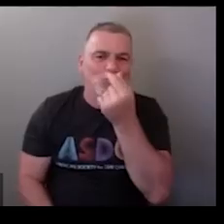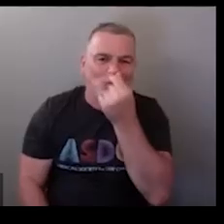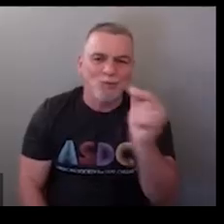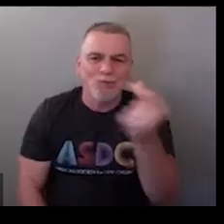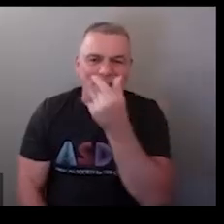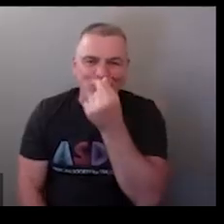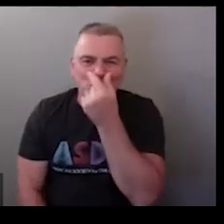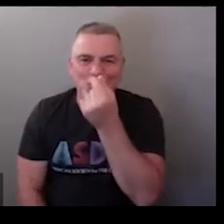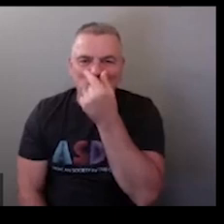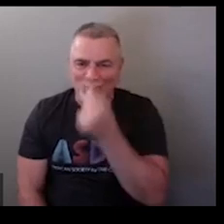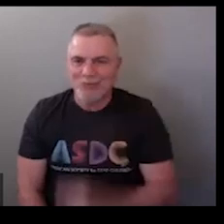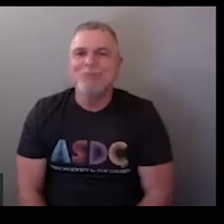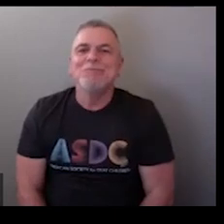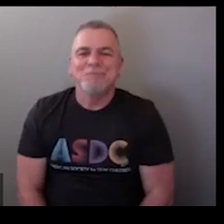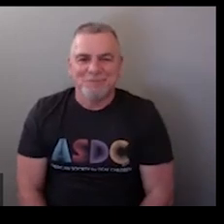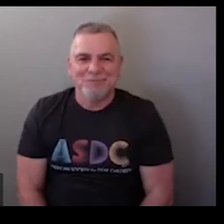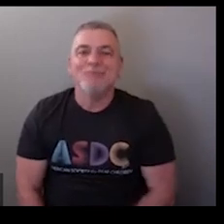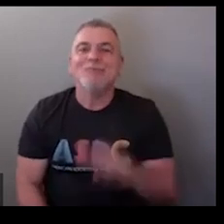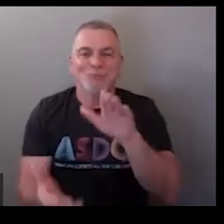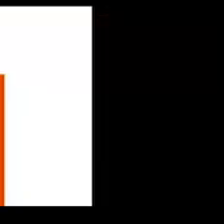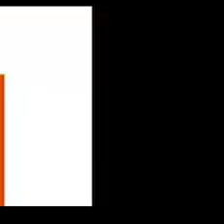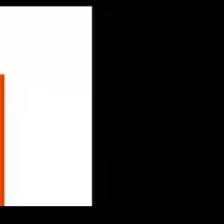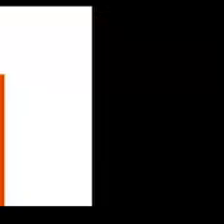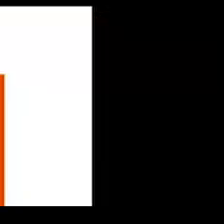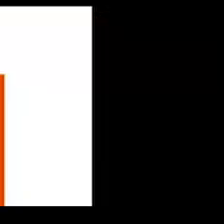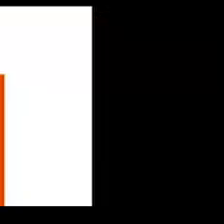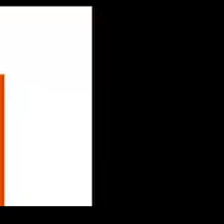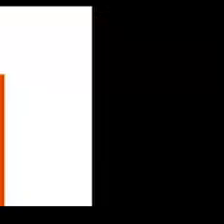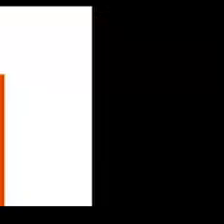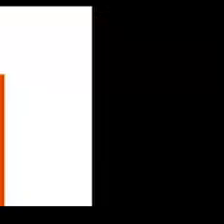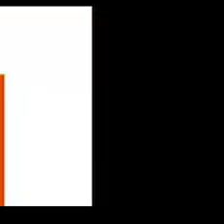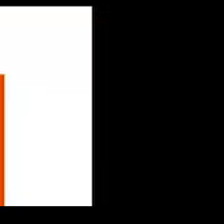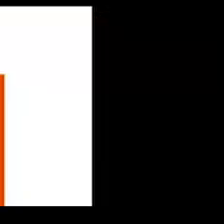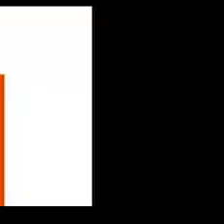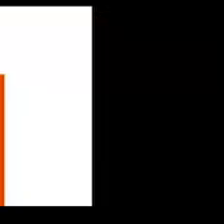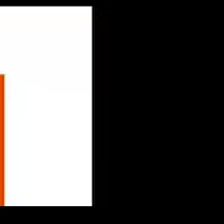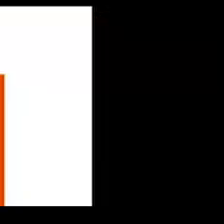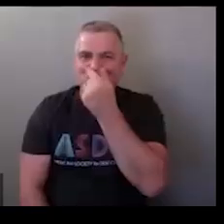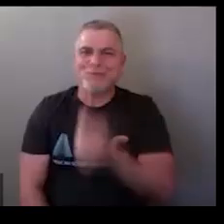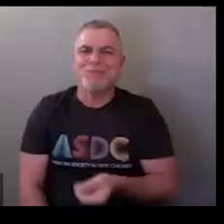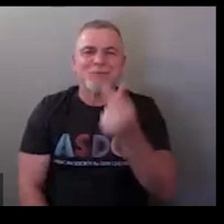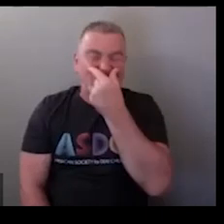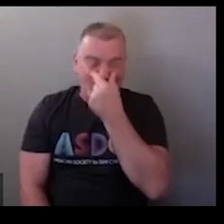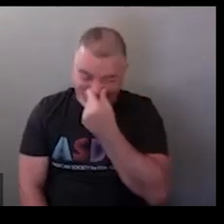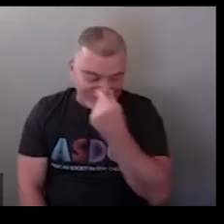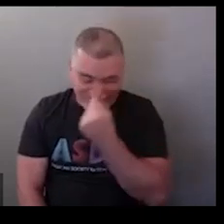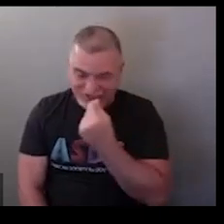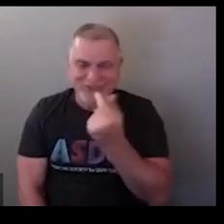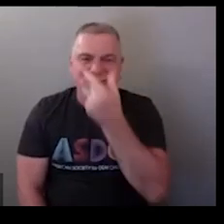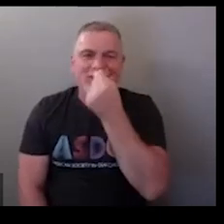tissues tissues okay lined I know schools are asking for those now tissues are important